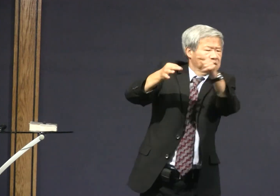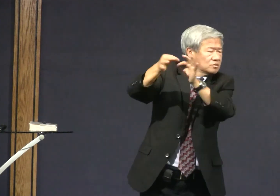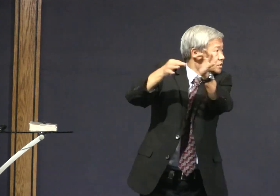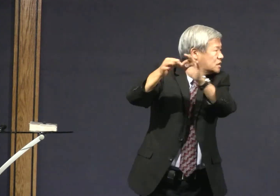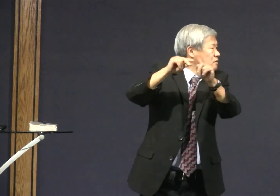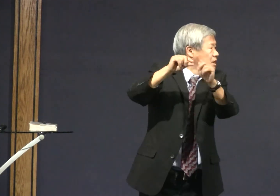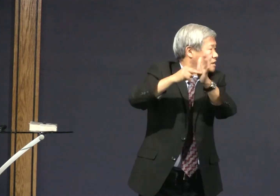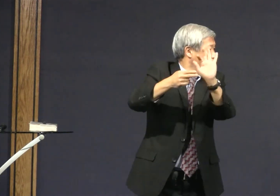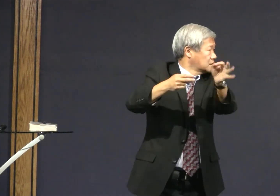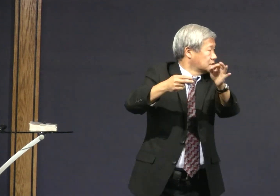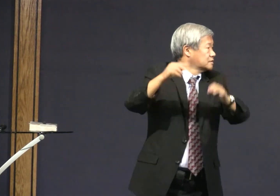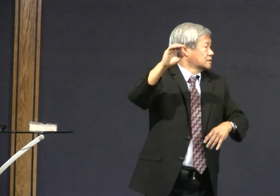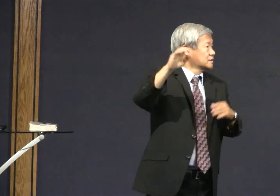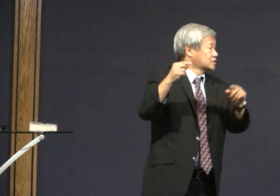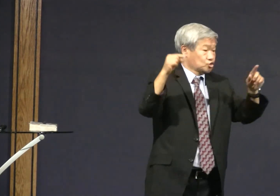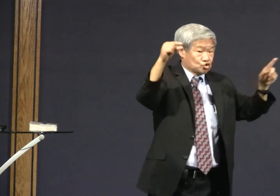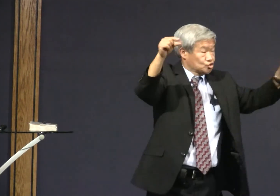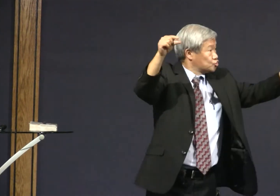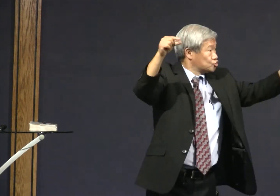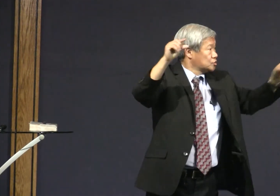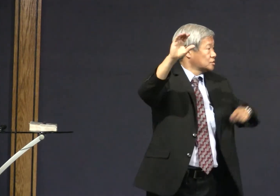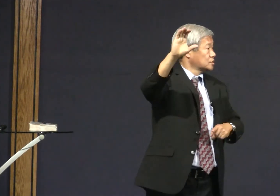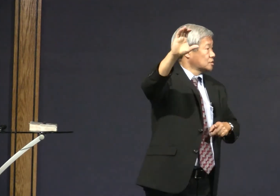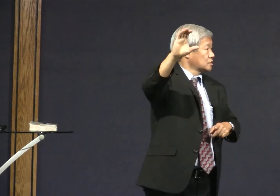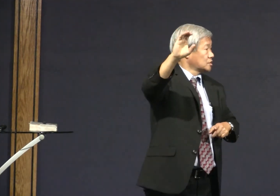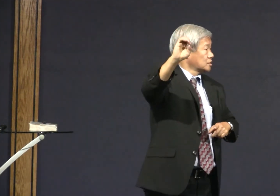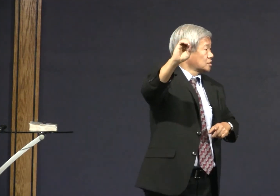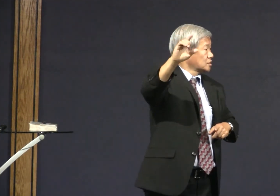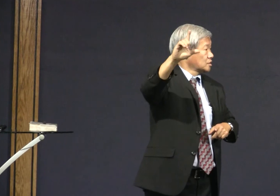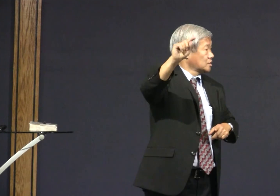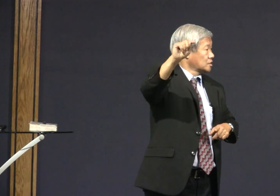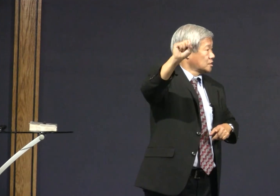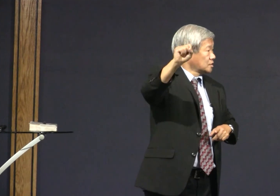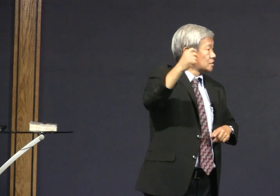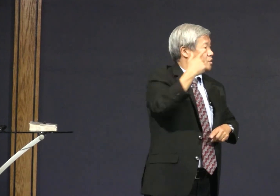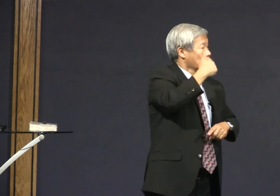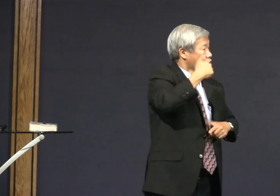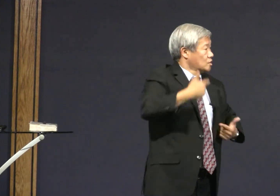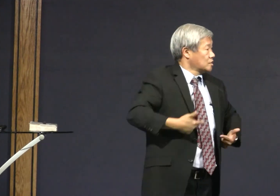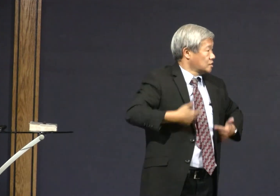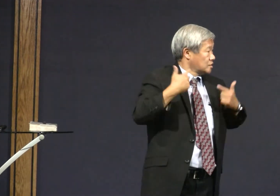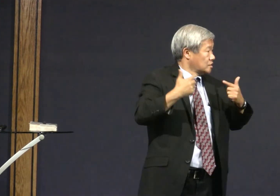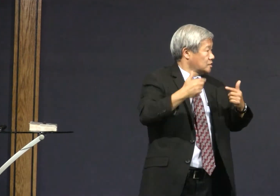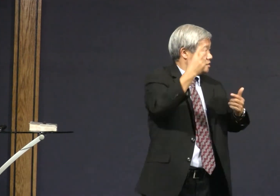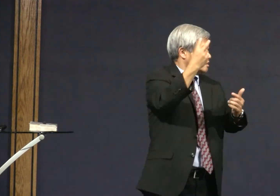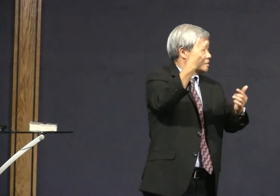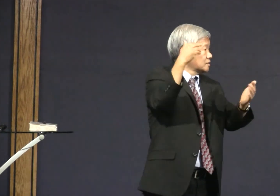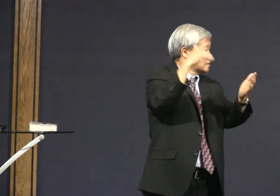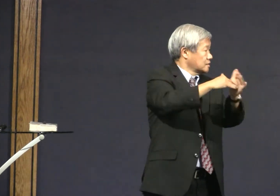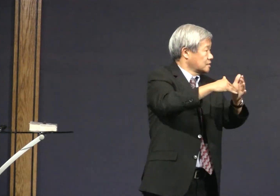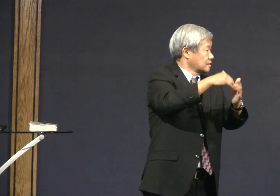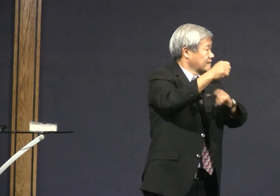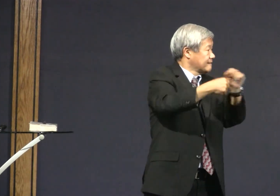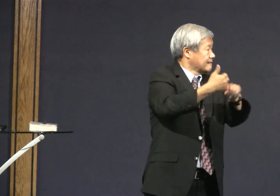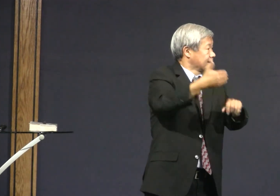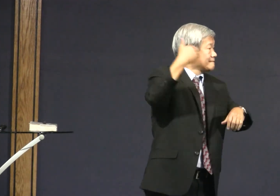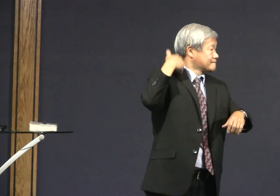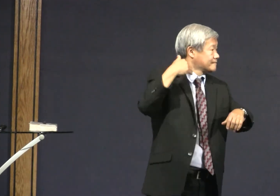which I'll explain better what that means. The Celts who lived 2,000 years ago.